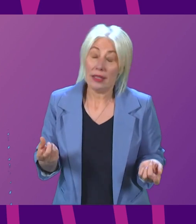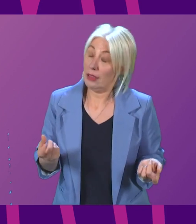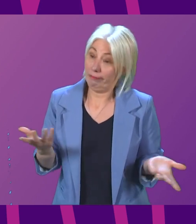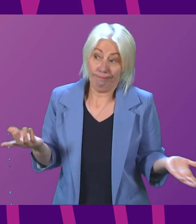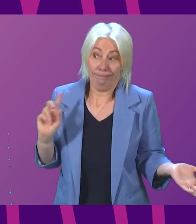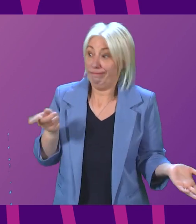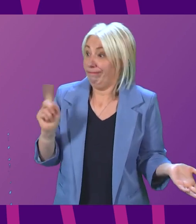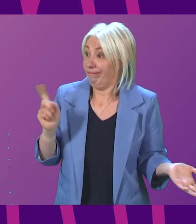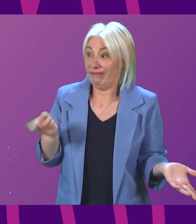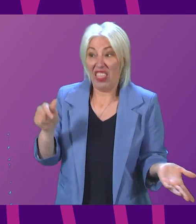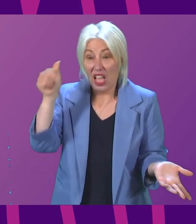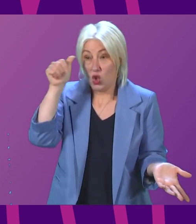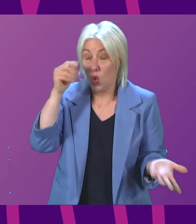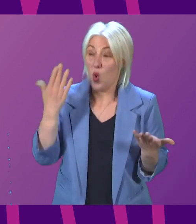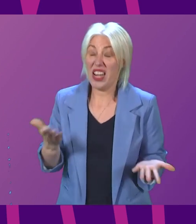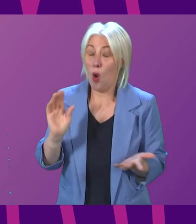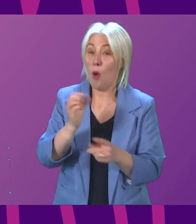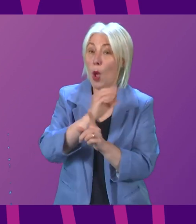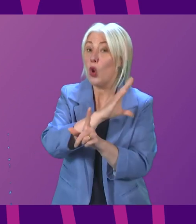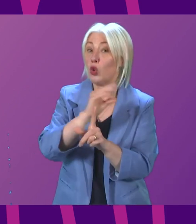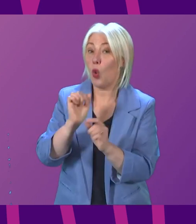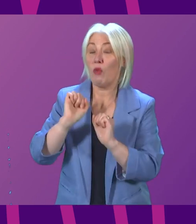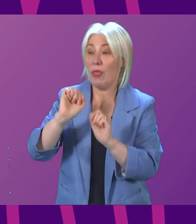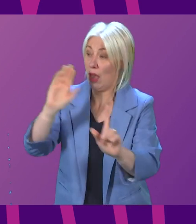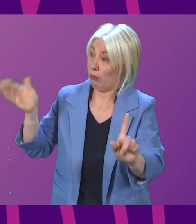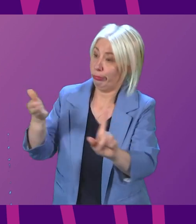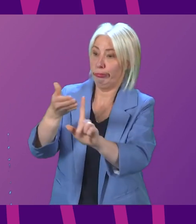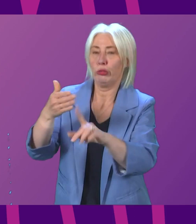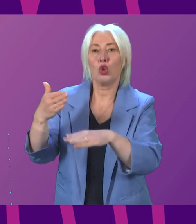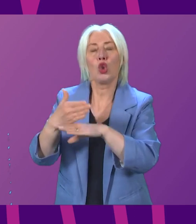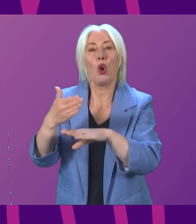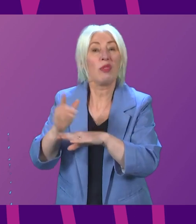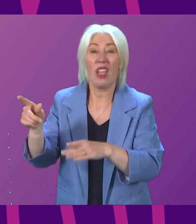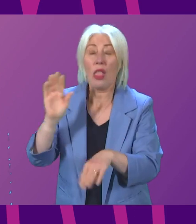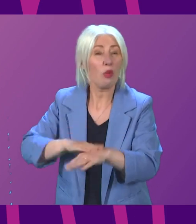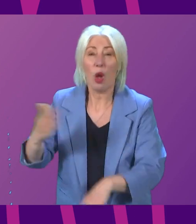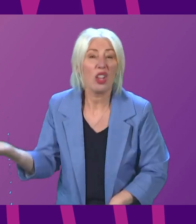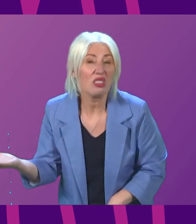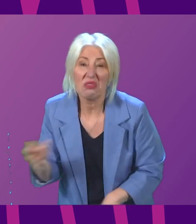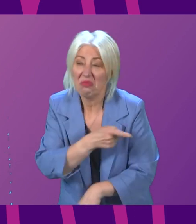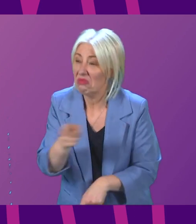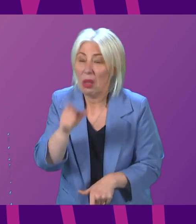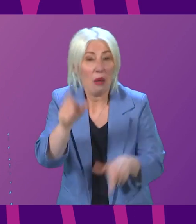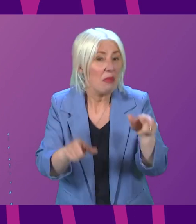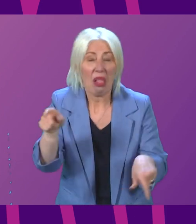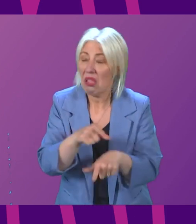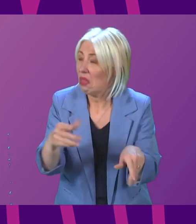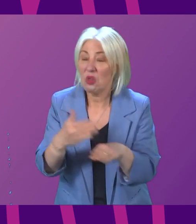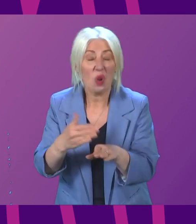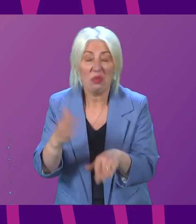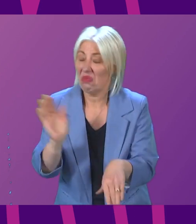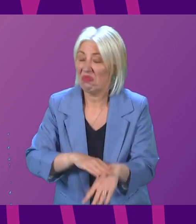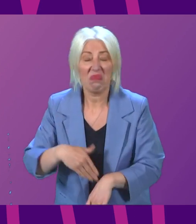says everything we need to know about the Tory approach to jobs. They don't care about people's jobs.